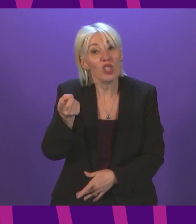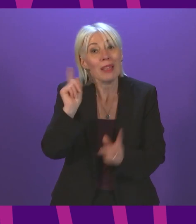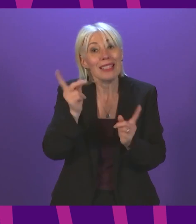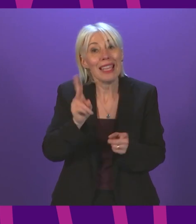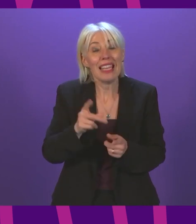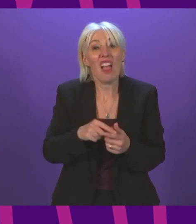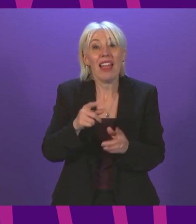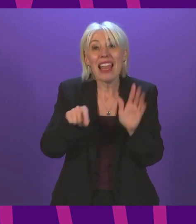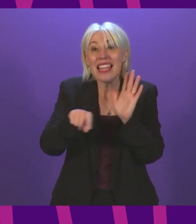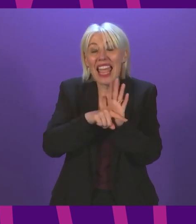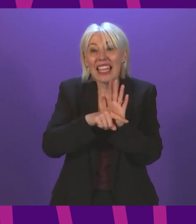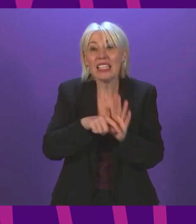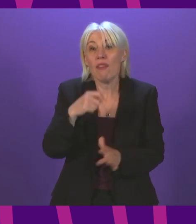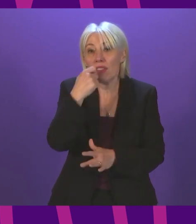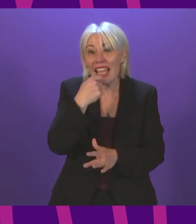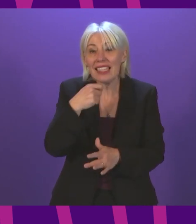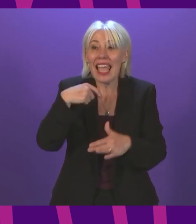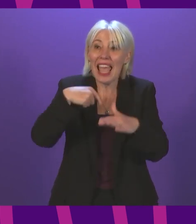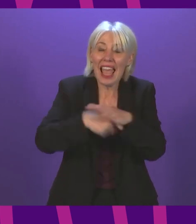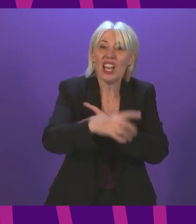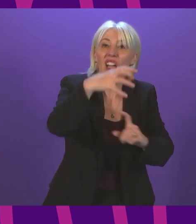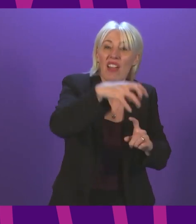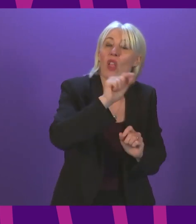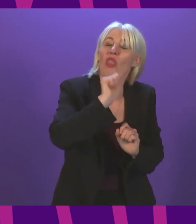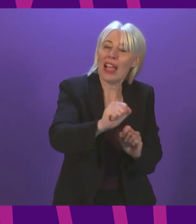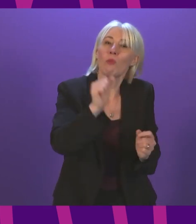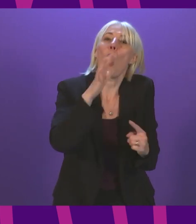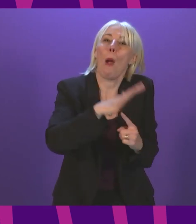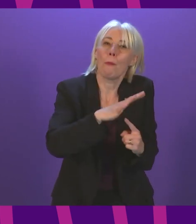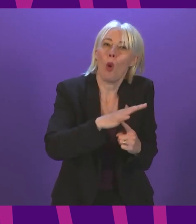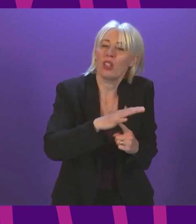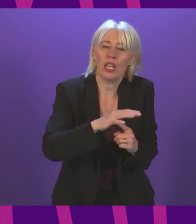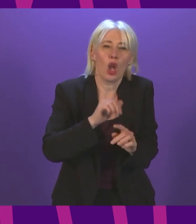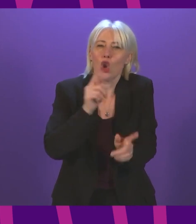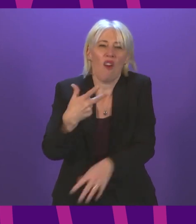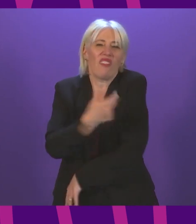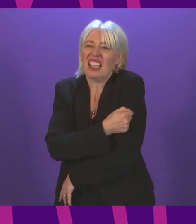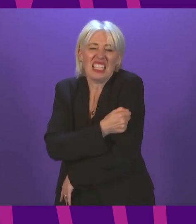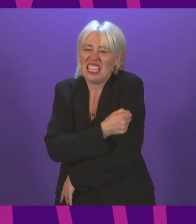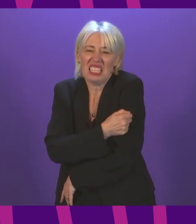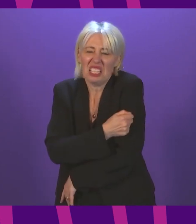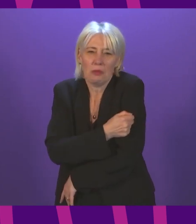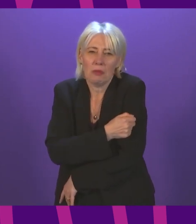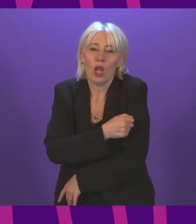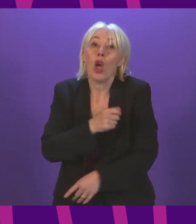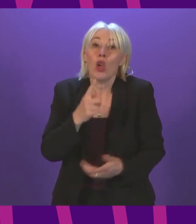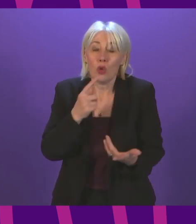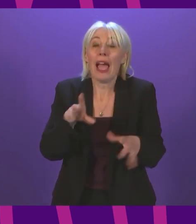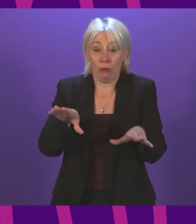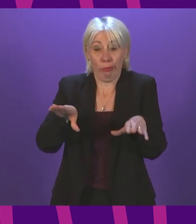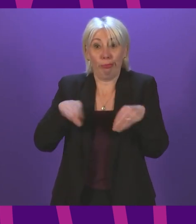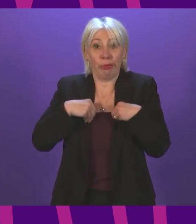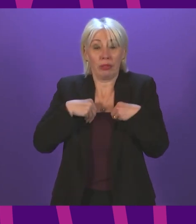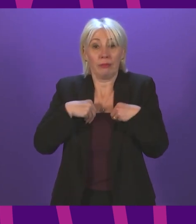someone is negative going into a venue is more important than whether they've had a vaccine. You can still get the